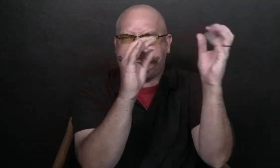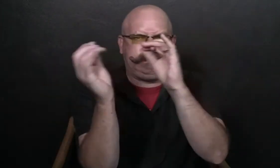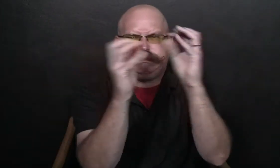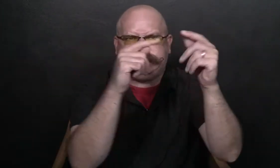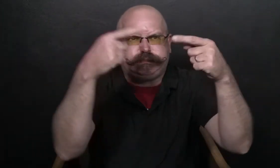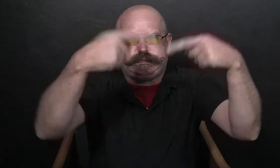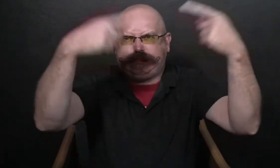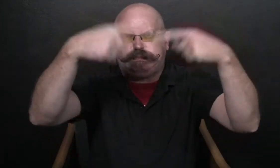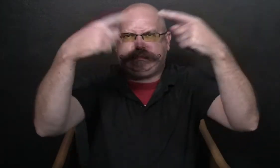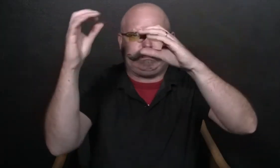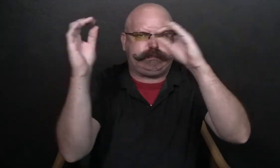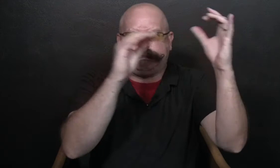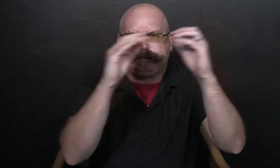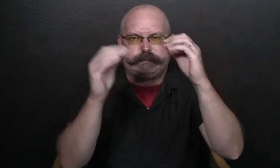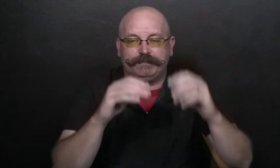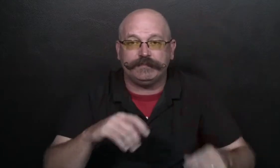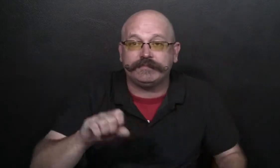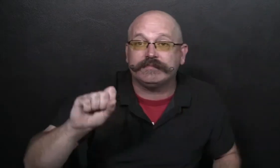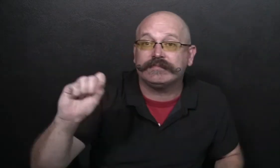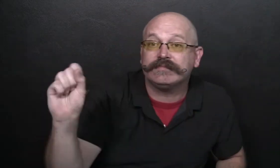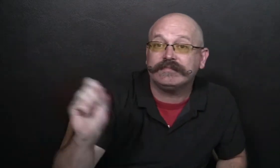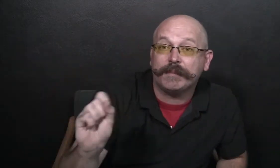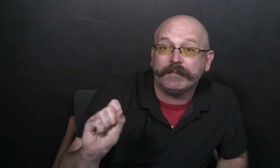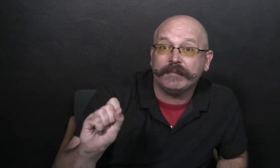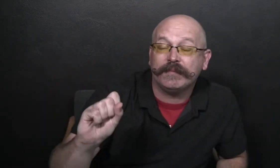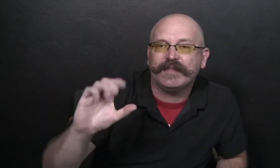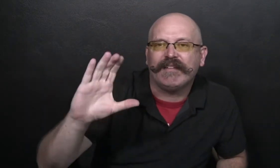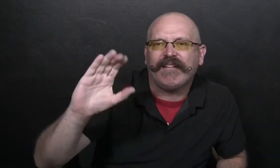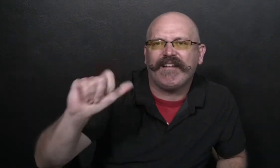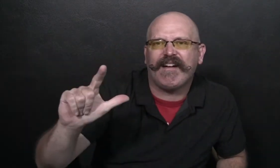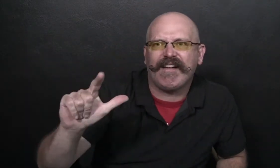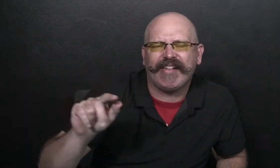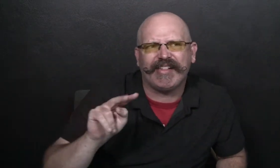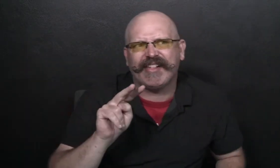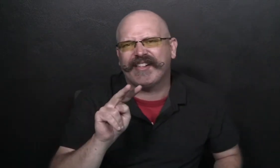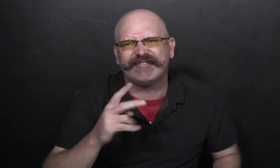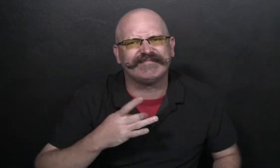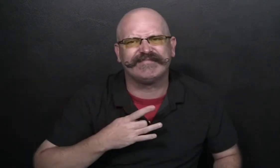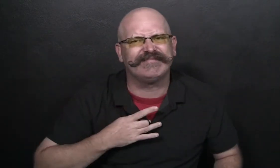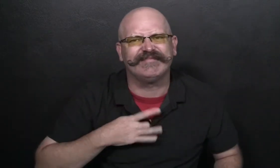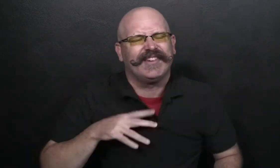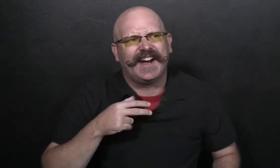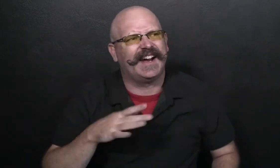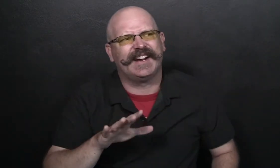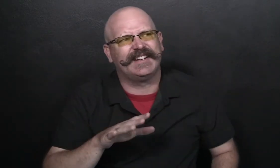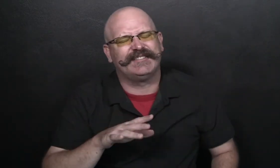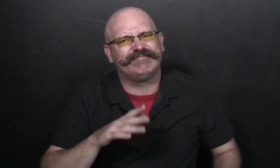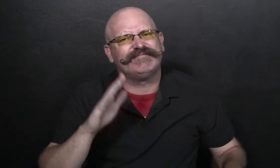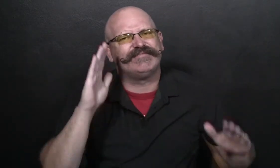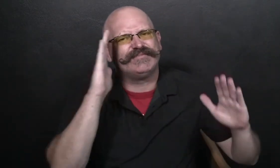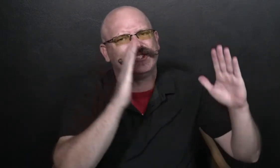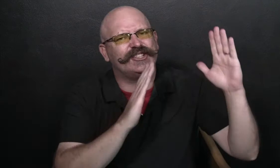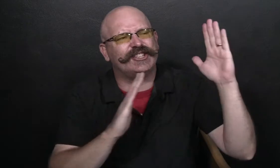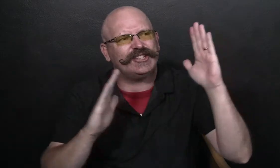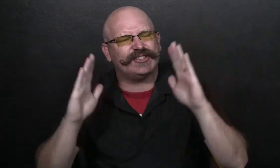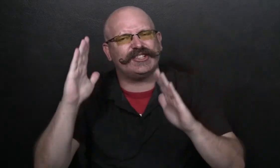Sometimes the grown-ups were mad at each other. Sam and Cal did not like it when this happened.